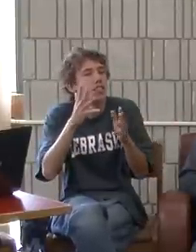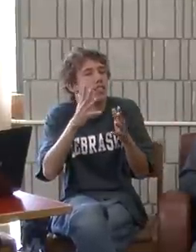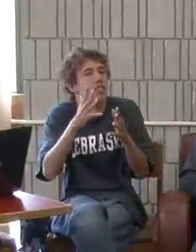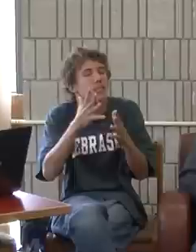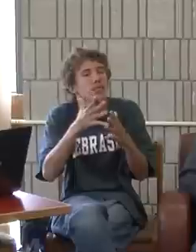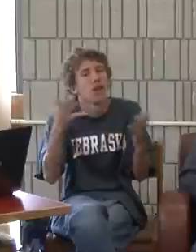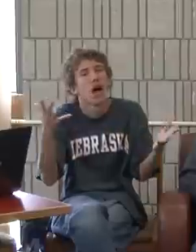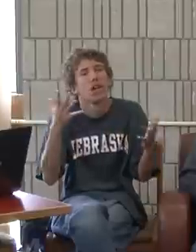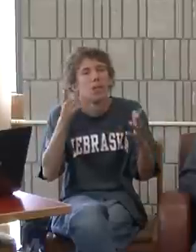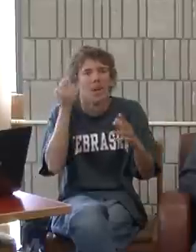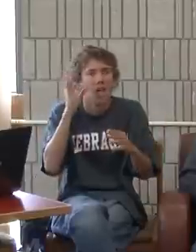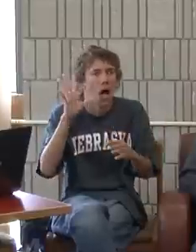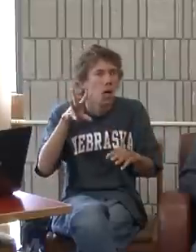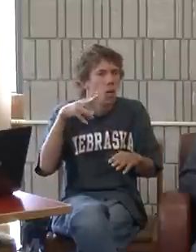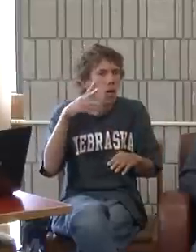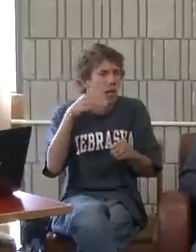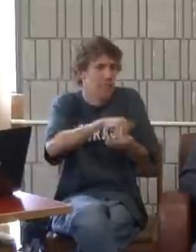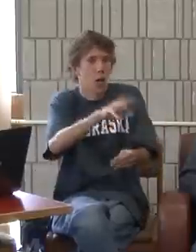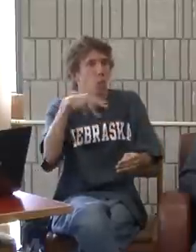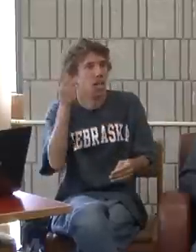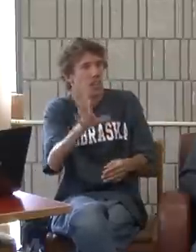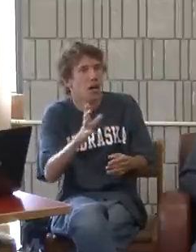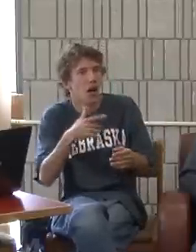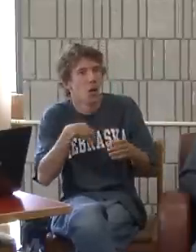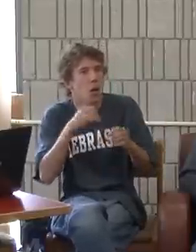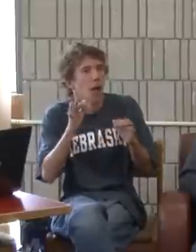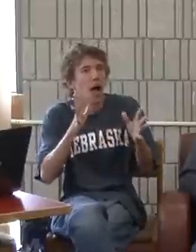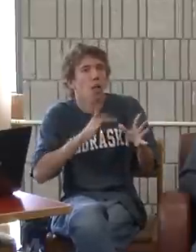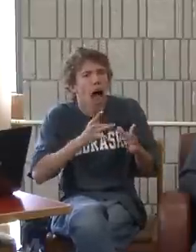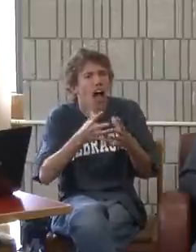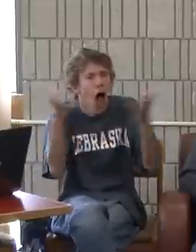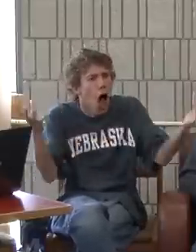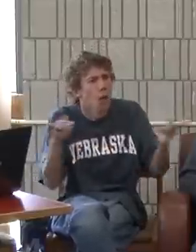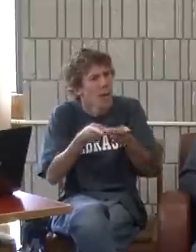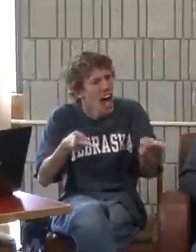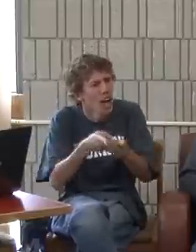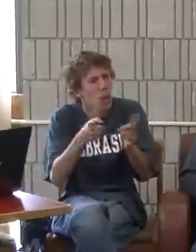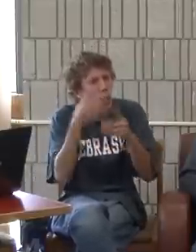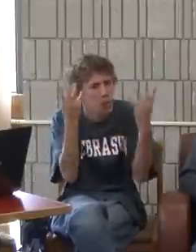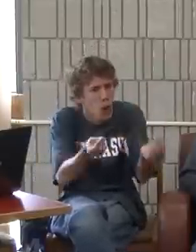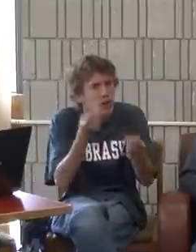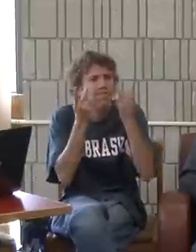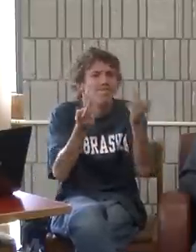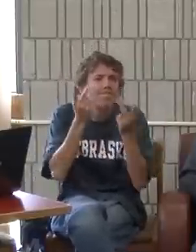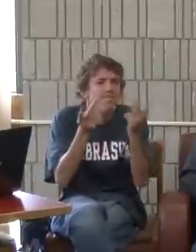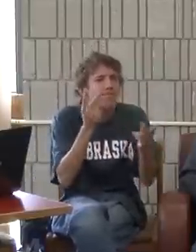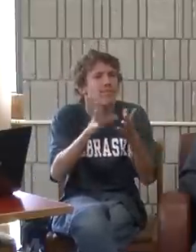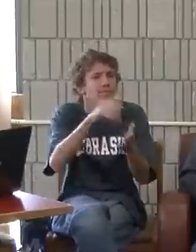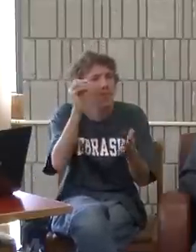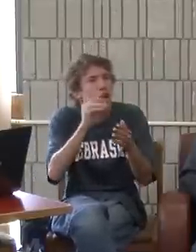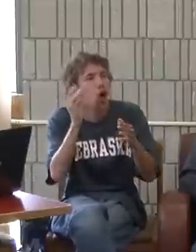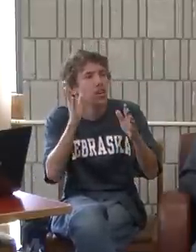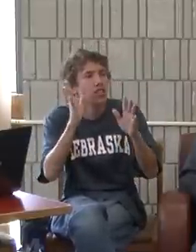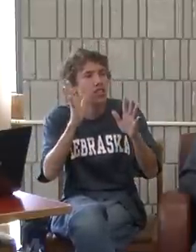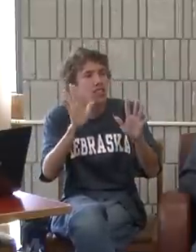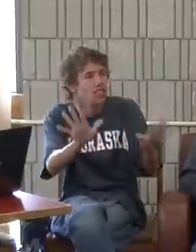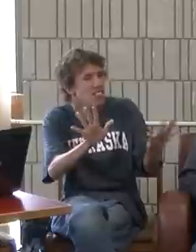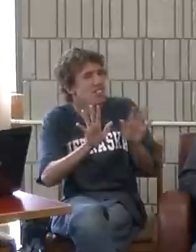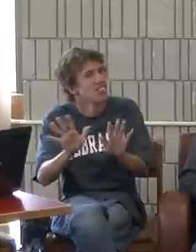were a lot of distractions. Because in DC, there were so many places to go and see and so many attractions